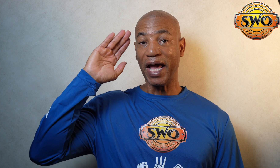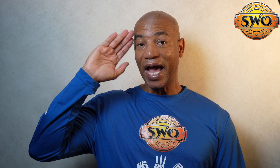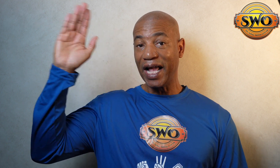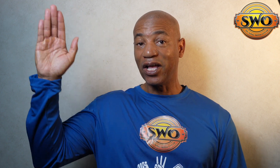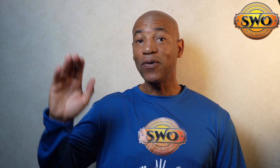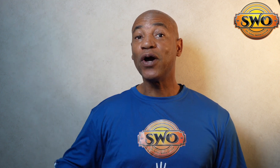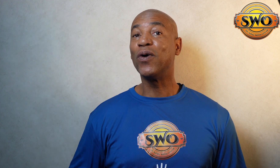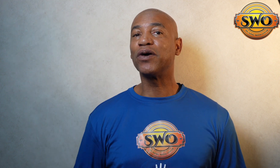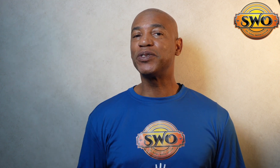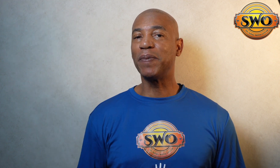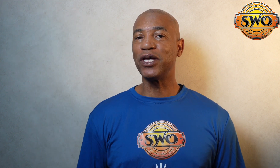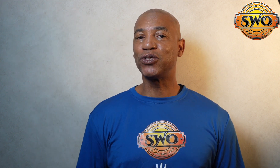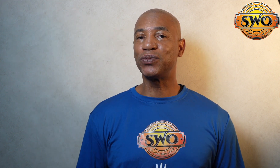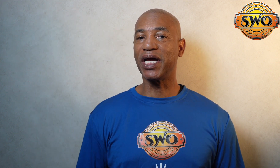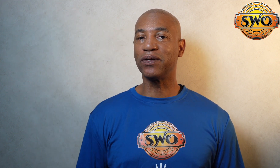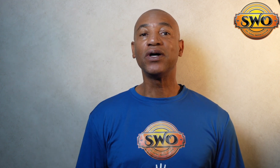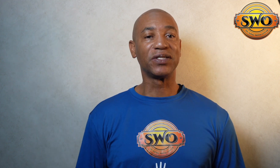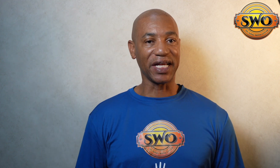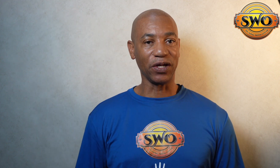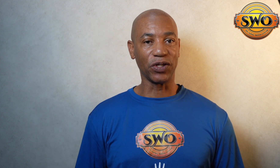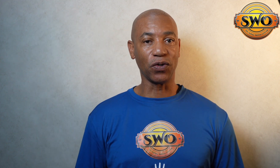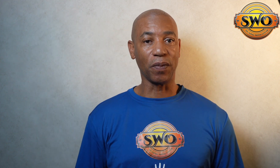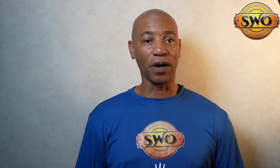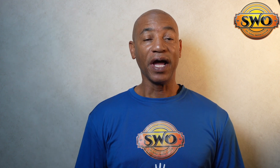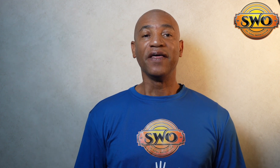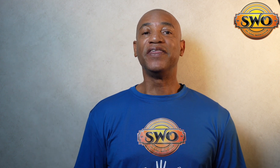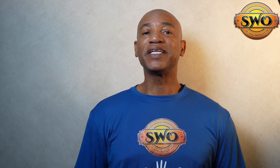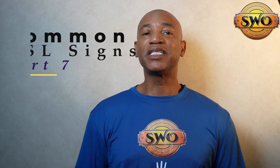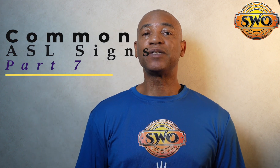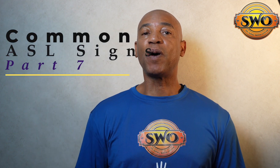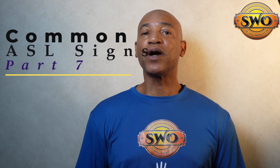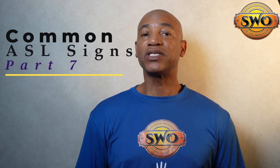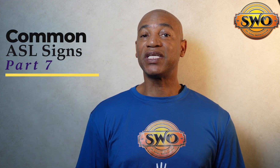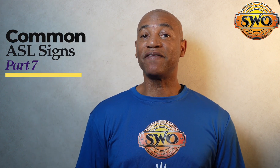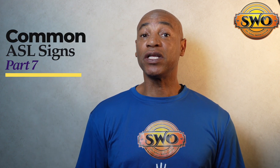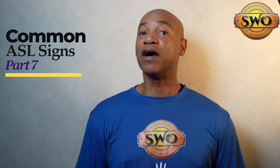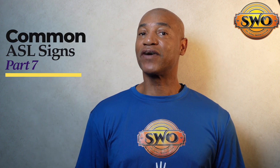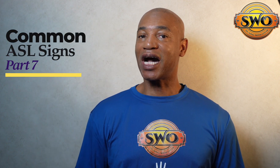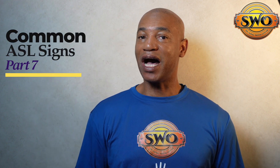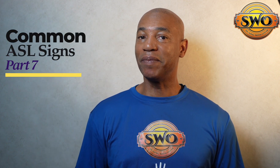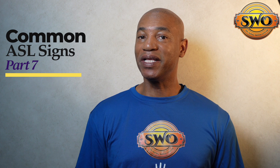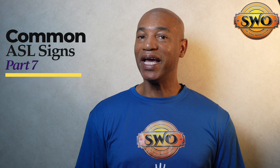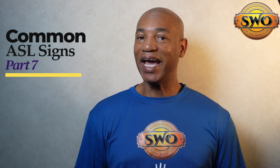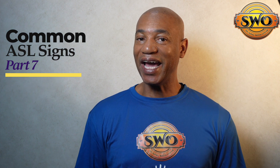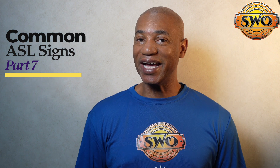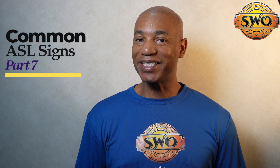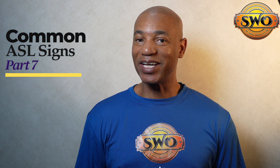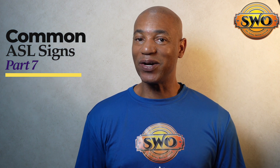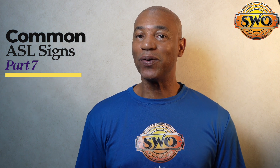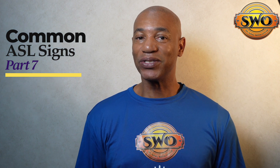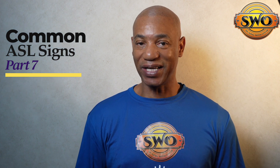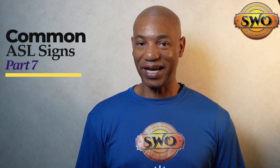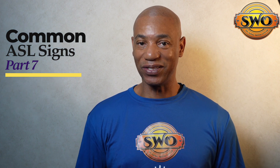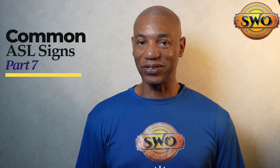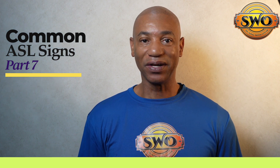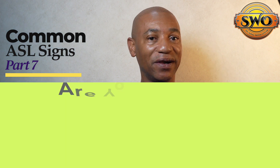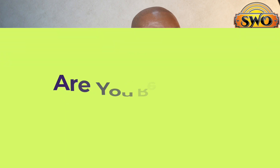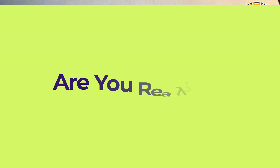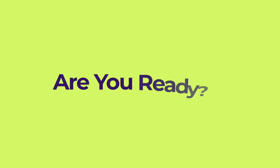Hello and welcome to my YouTube channel, Signing with Domar. This is part 7 of Common ASL Signs. Are